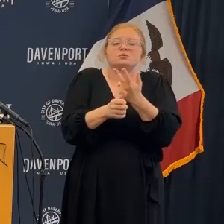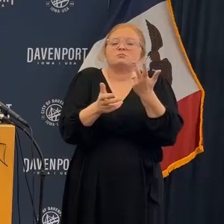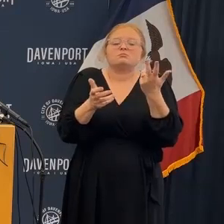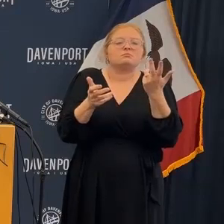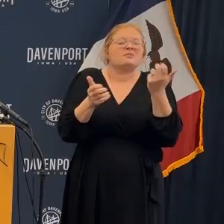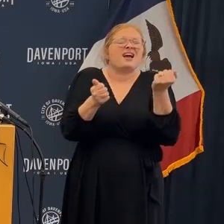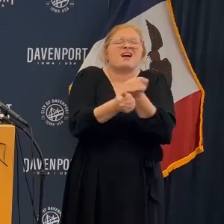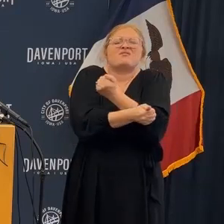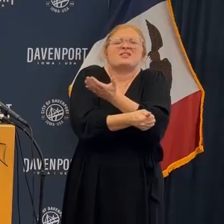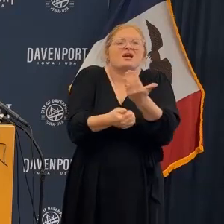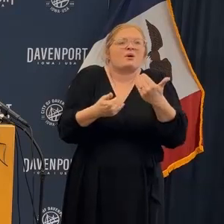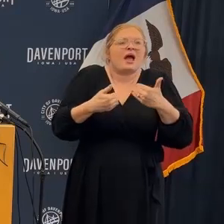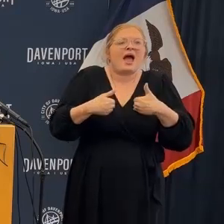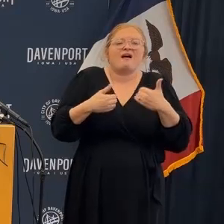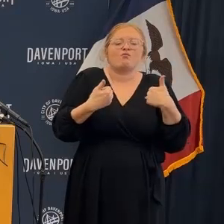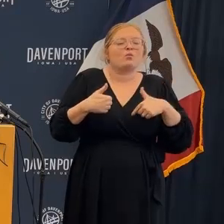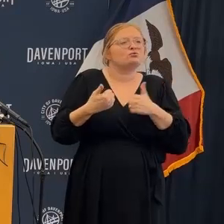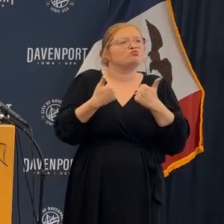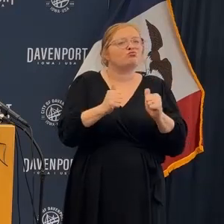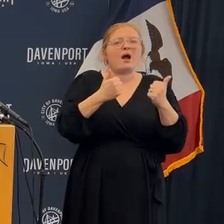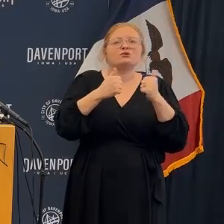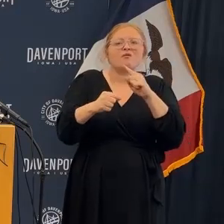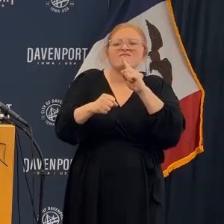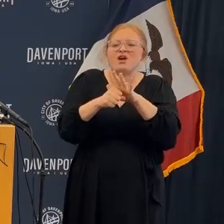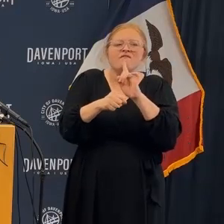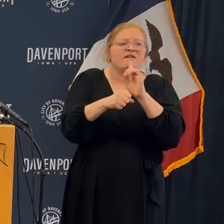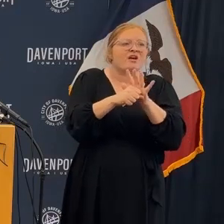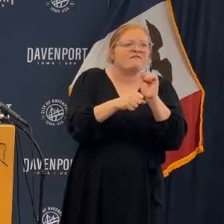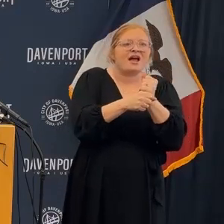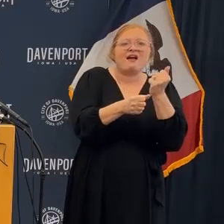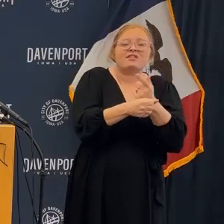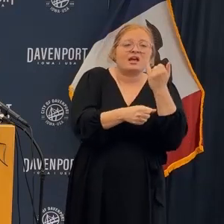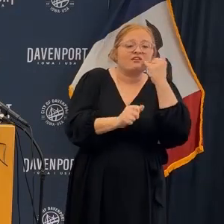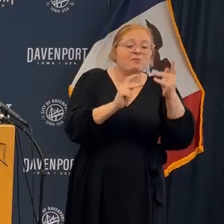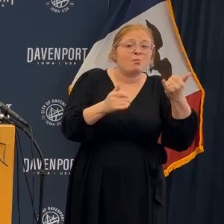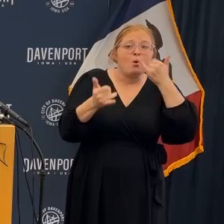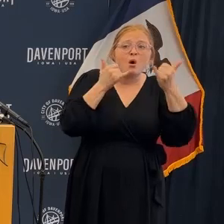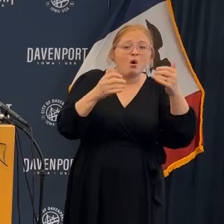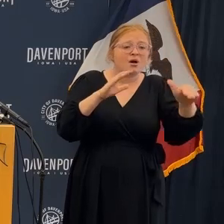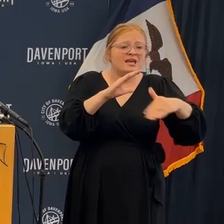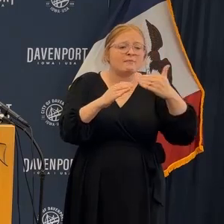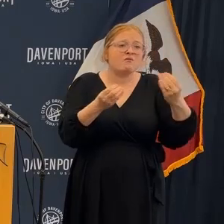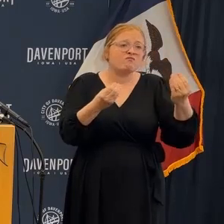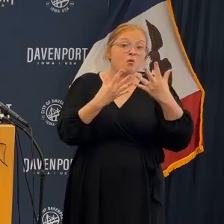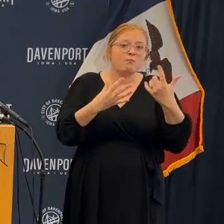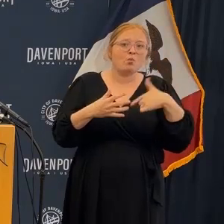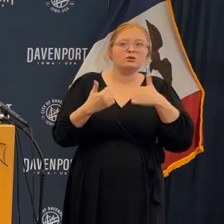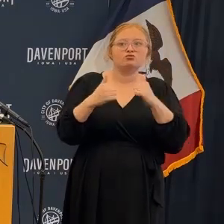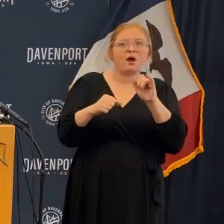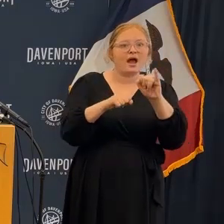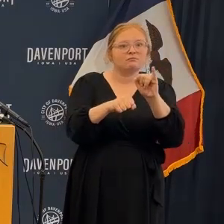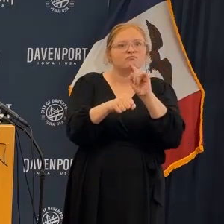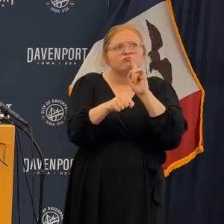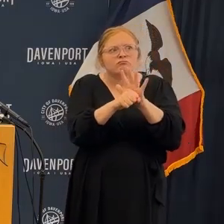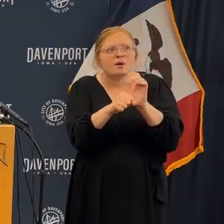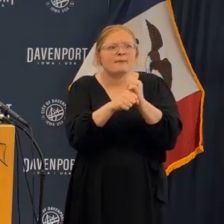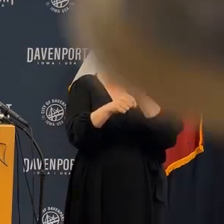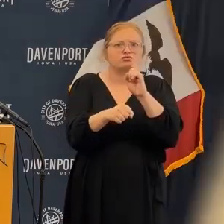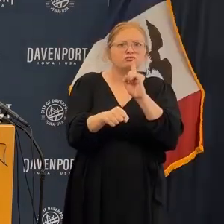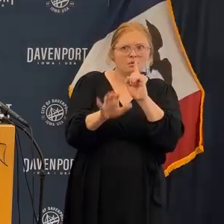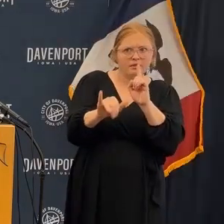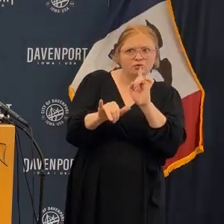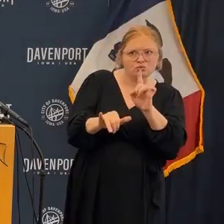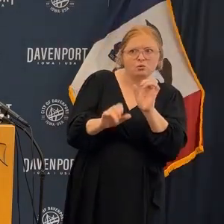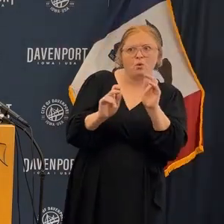every, we continue to attempt to verify every bit of information that we receive and continue to work with the other agencies who have